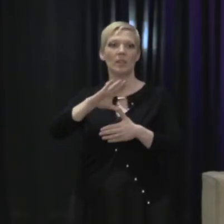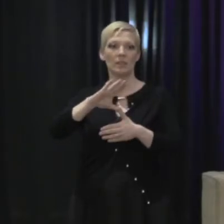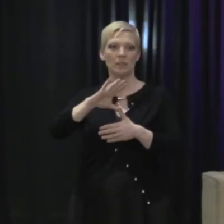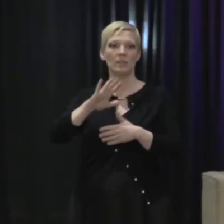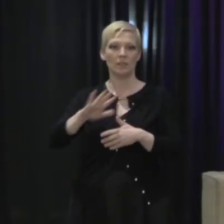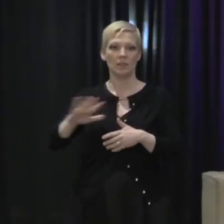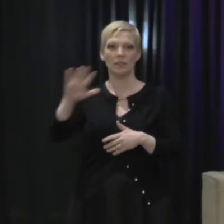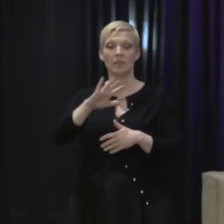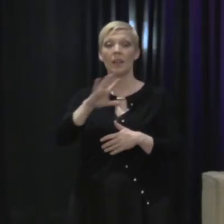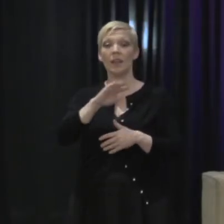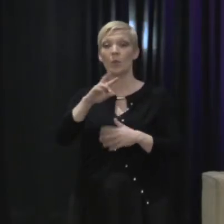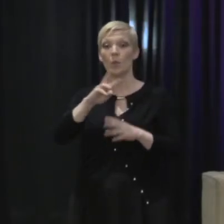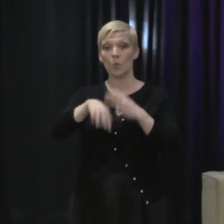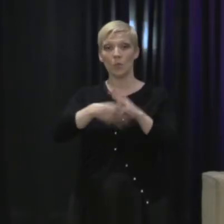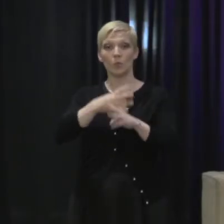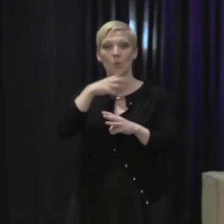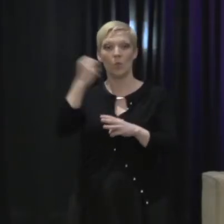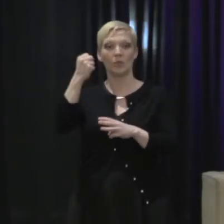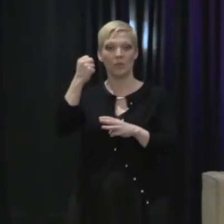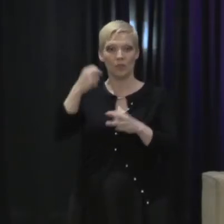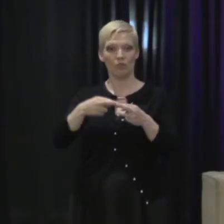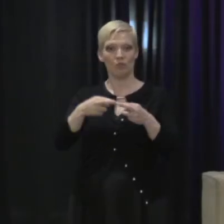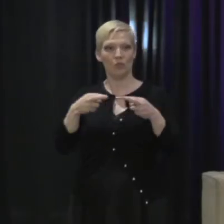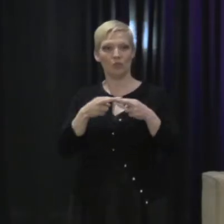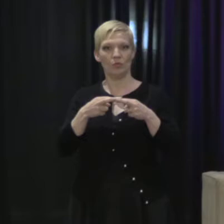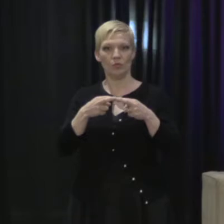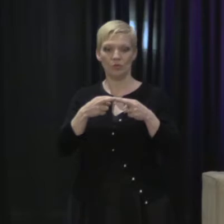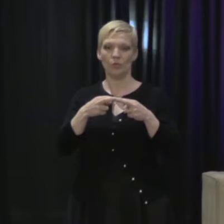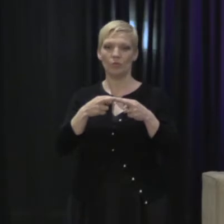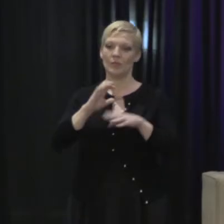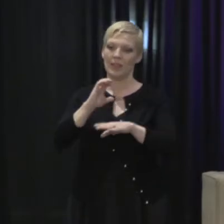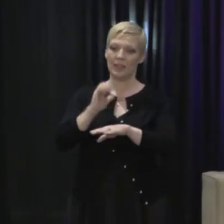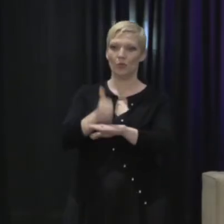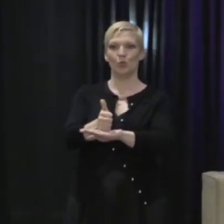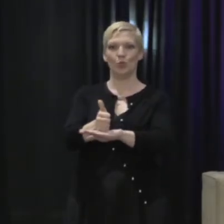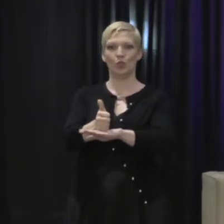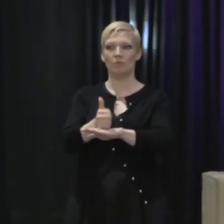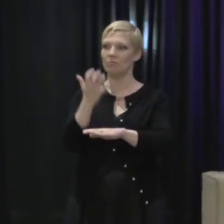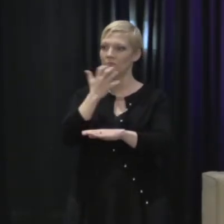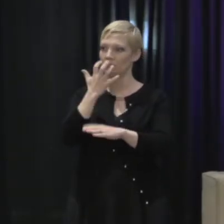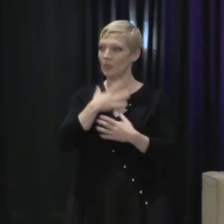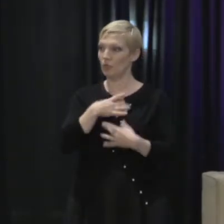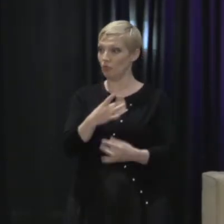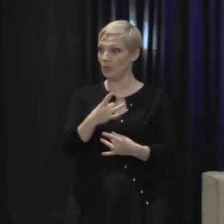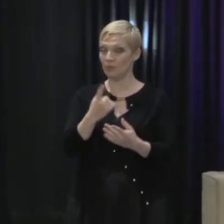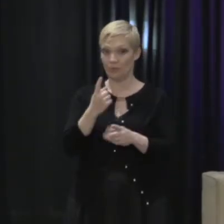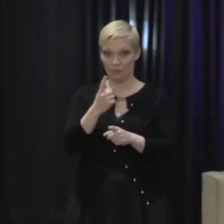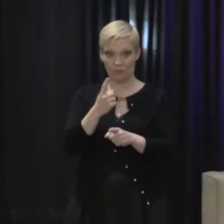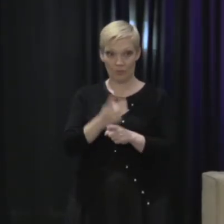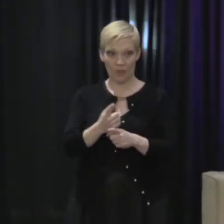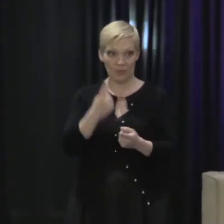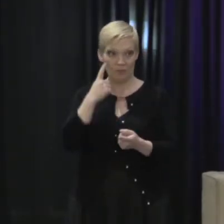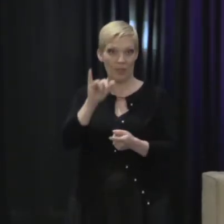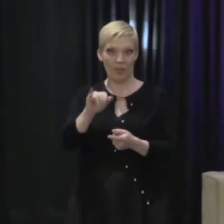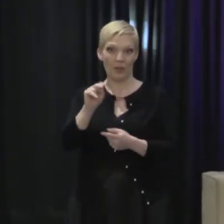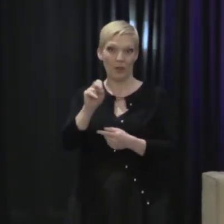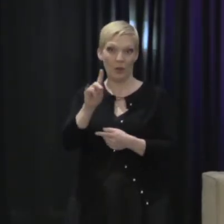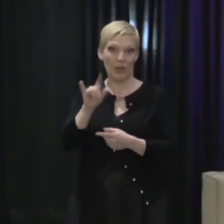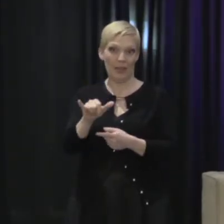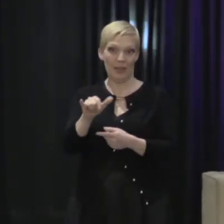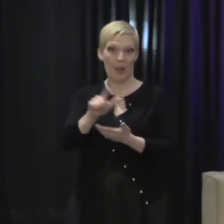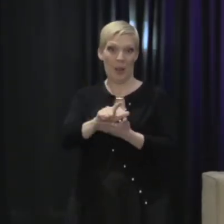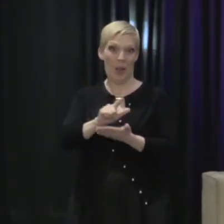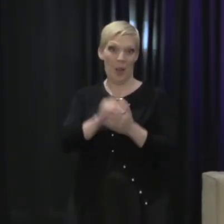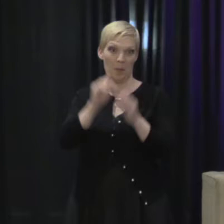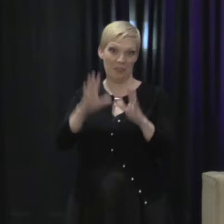it's the world's oldest regional institution. Pretty interesting stuff, right? Even for the nerdy law professor.